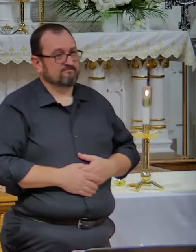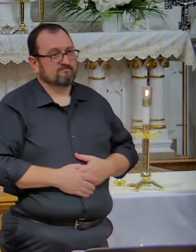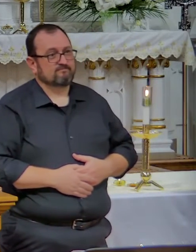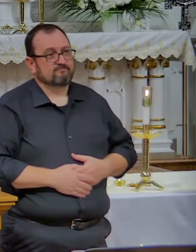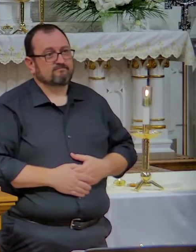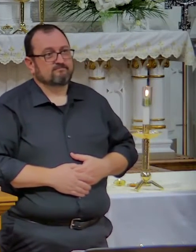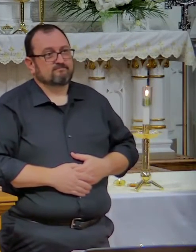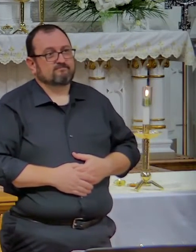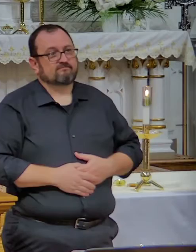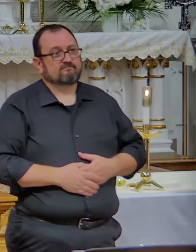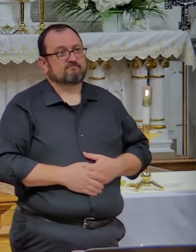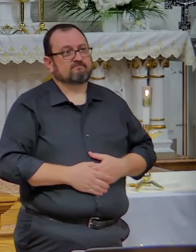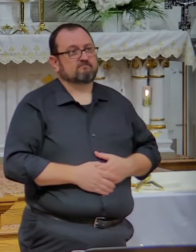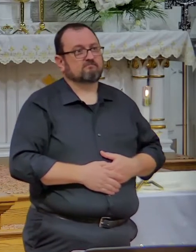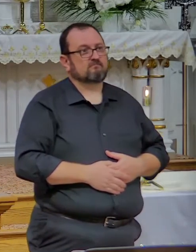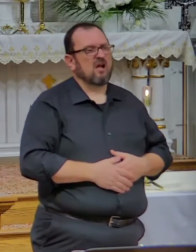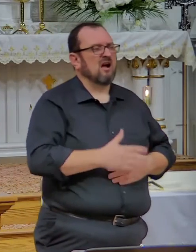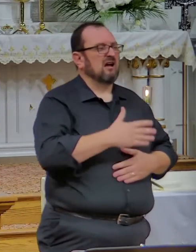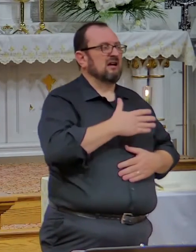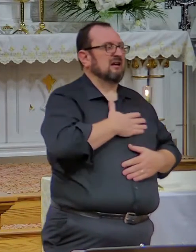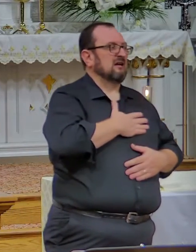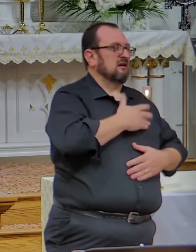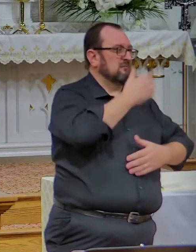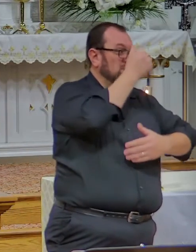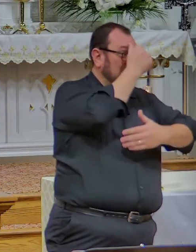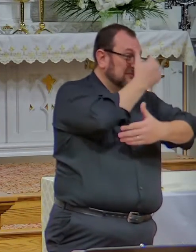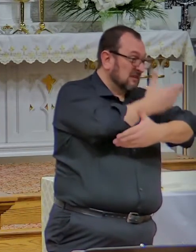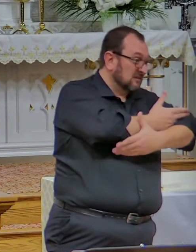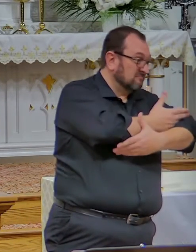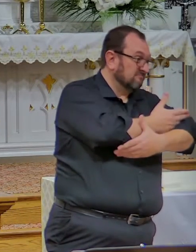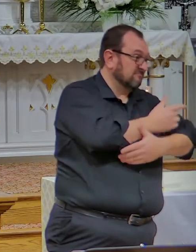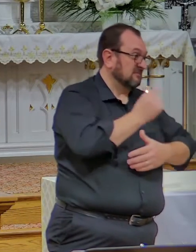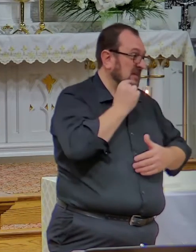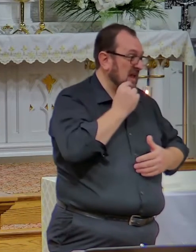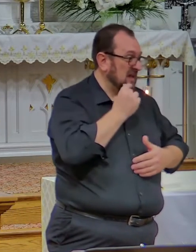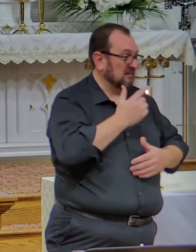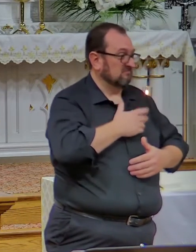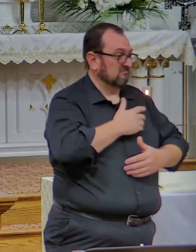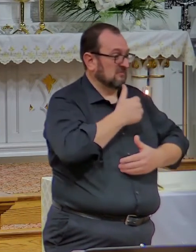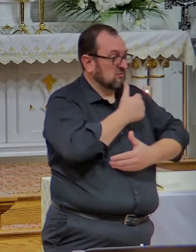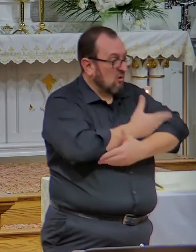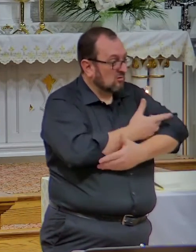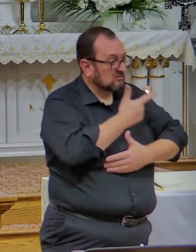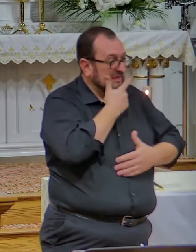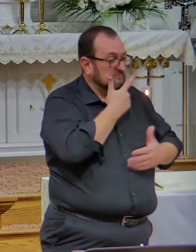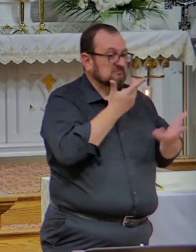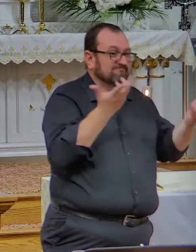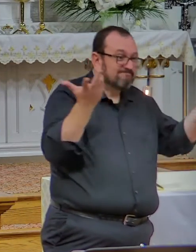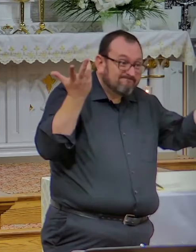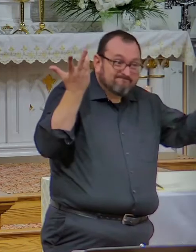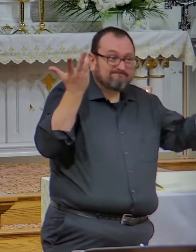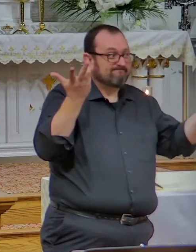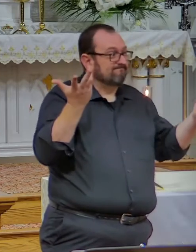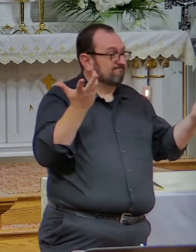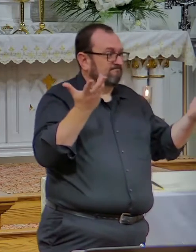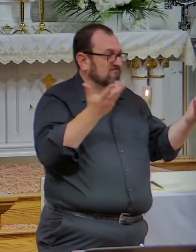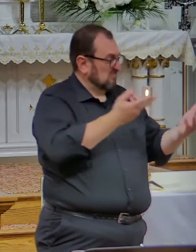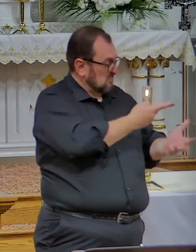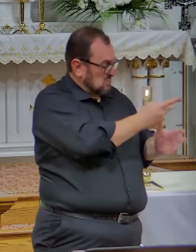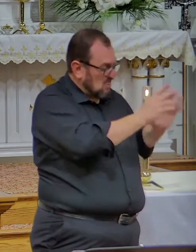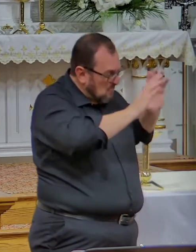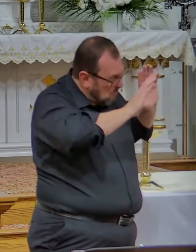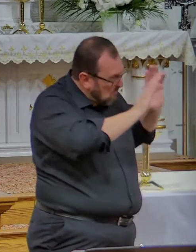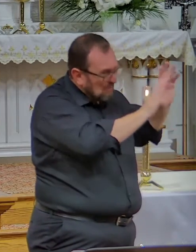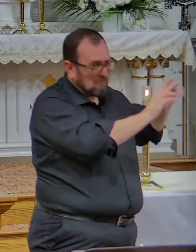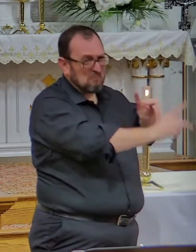My son or my daughter is gay. They're two of the finest human beings I've ever met in my